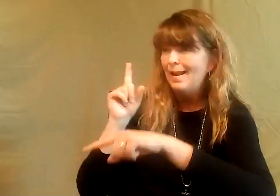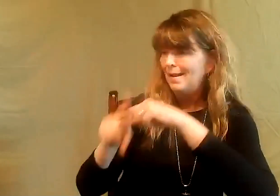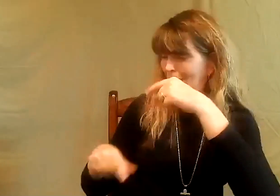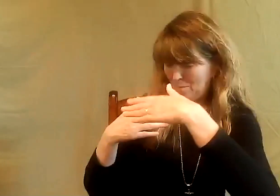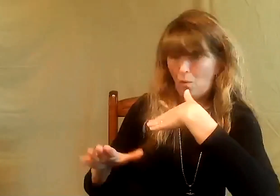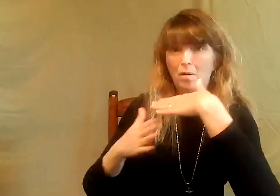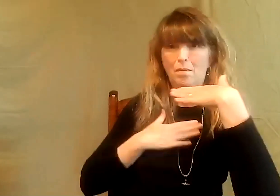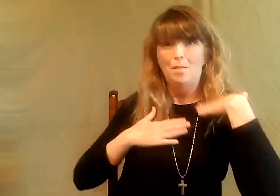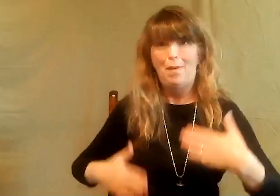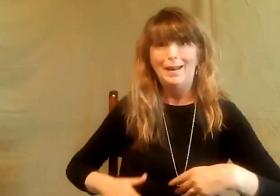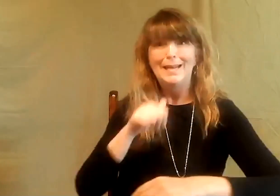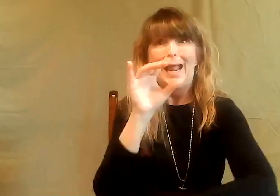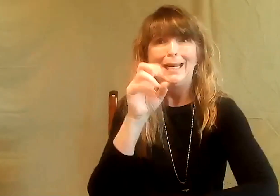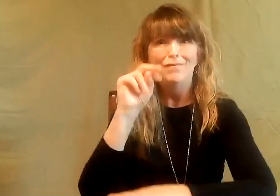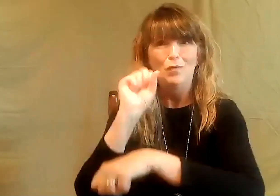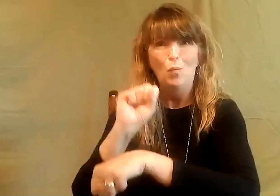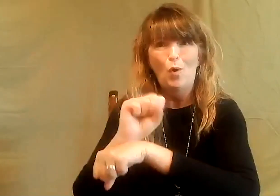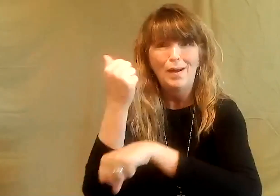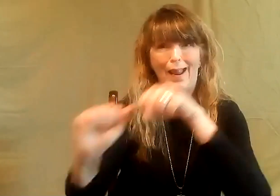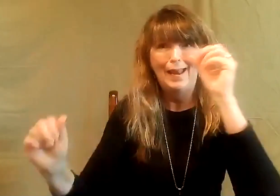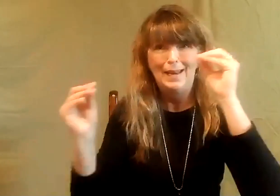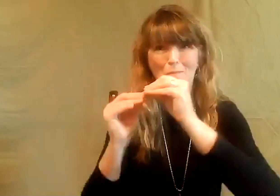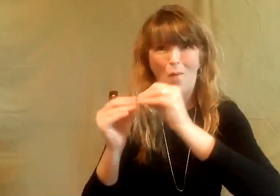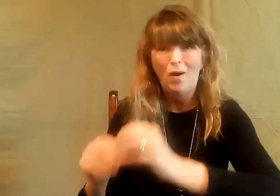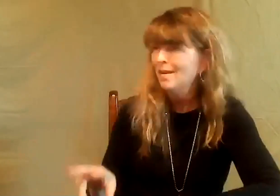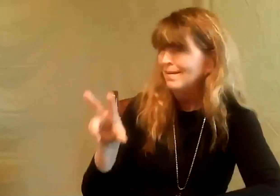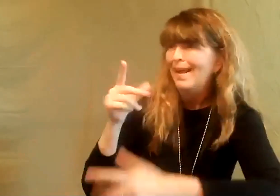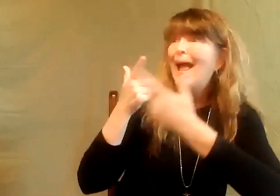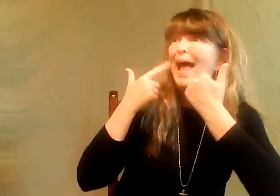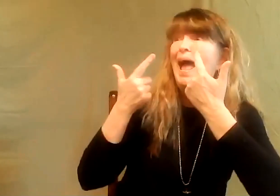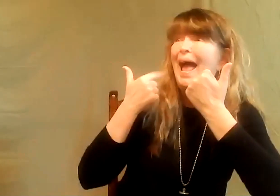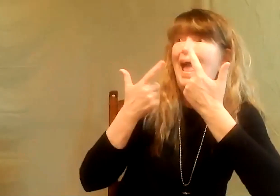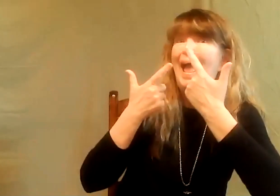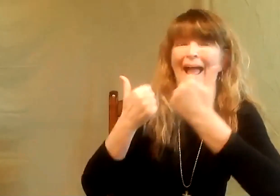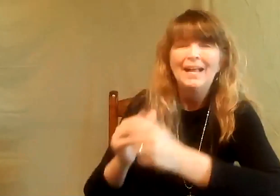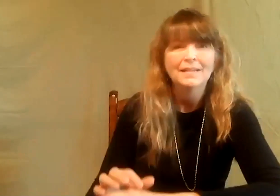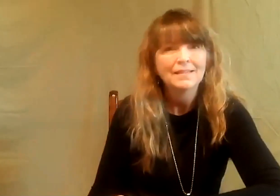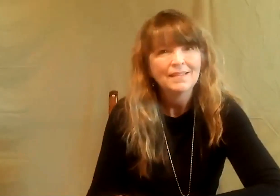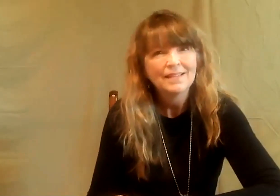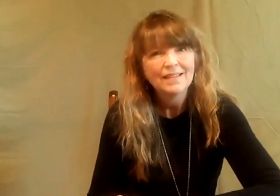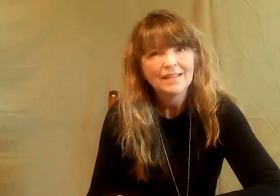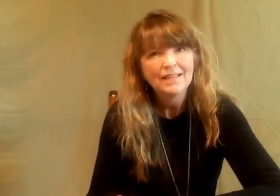old. I can't have a child. My body doesn't even work anymore. And Sarah laughed.